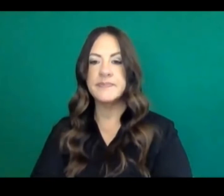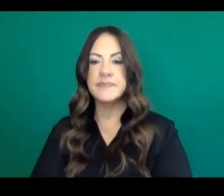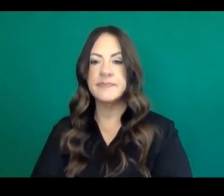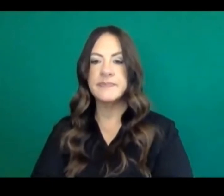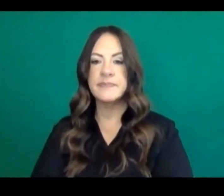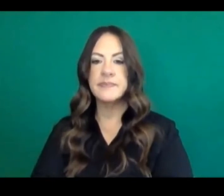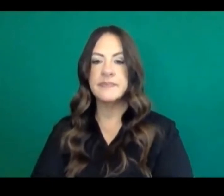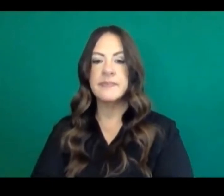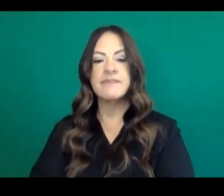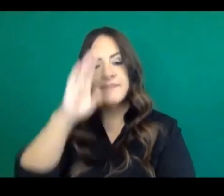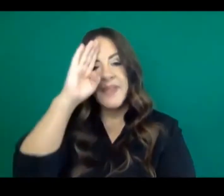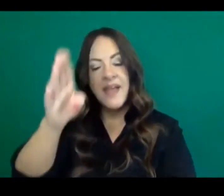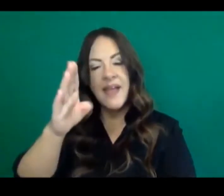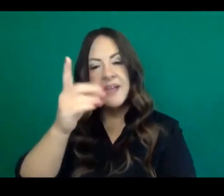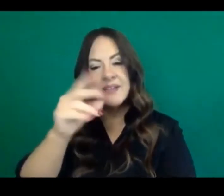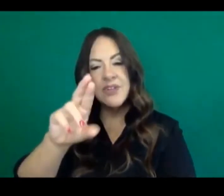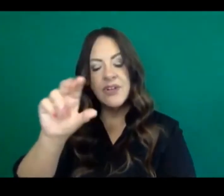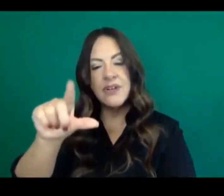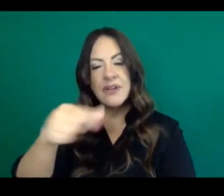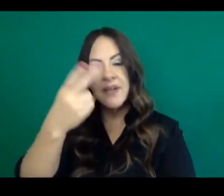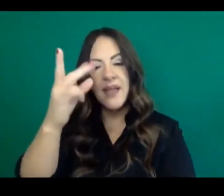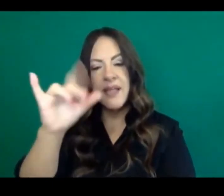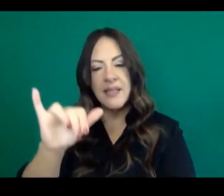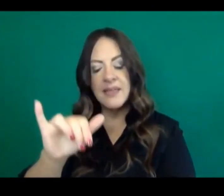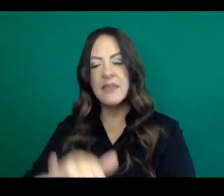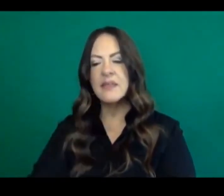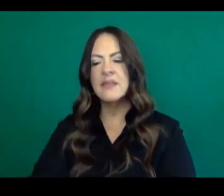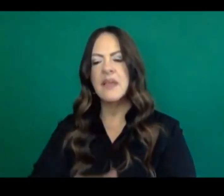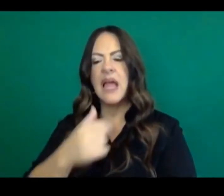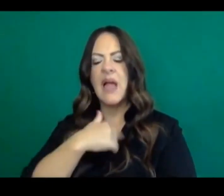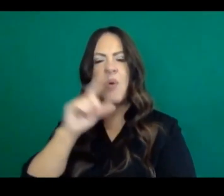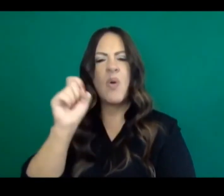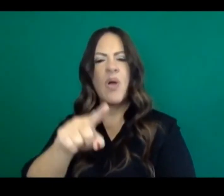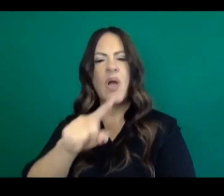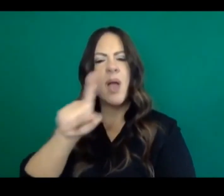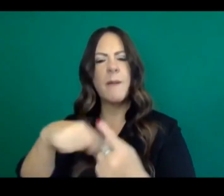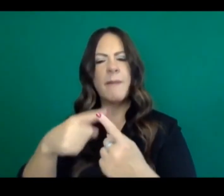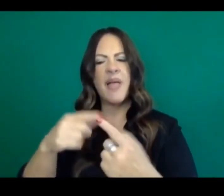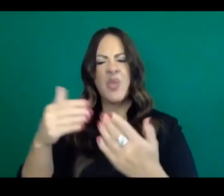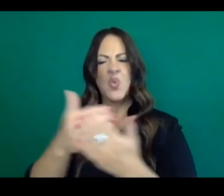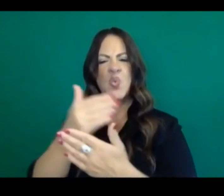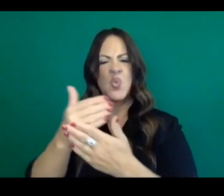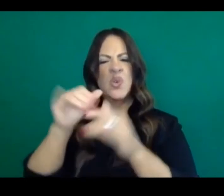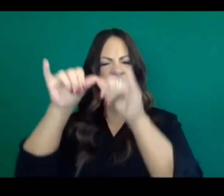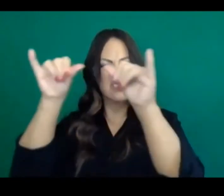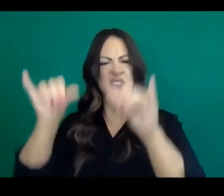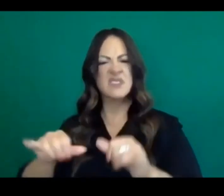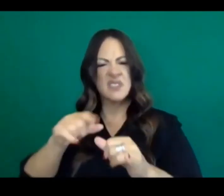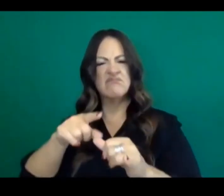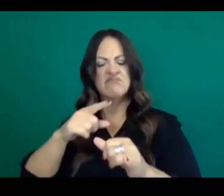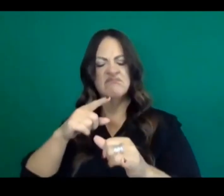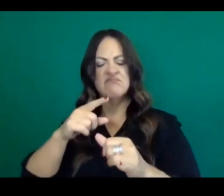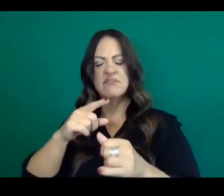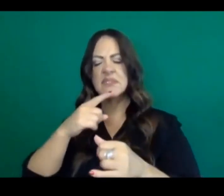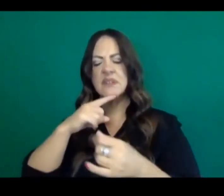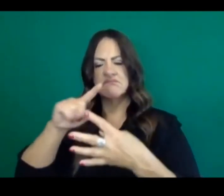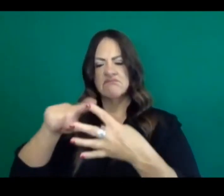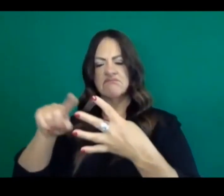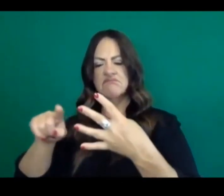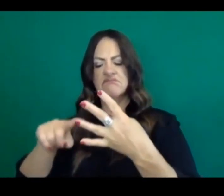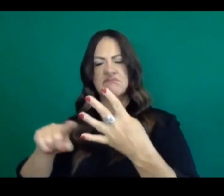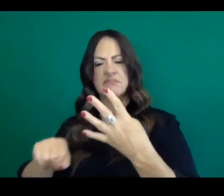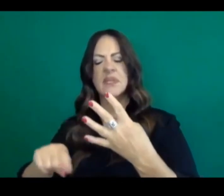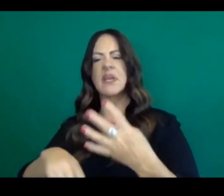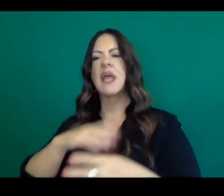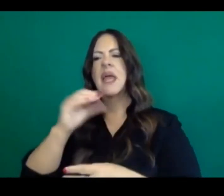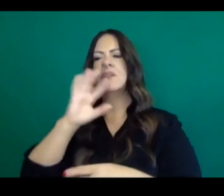Hi, Dr. Gally. Um, I have a few related questions about the new COVID data reporting system. Um, is that going to replace CalReady or is it